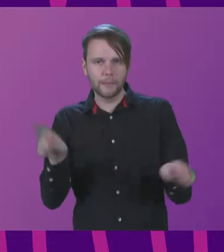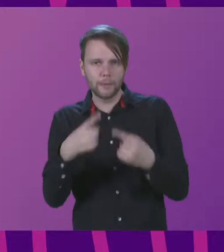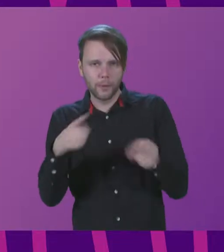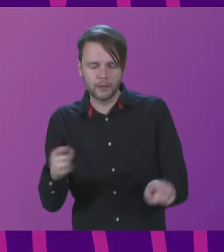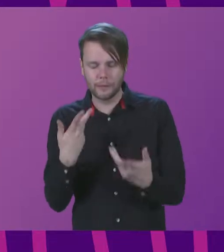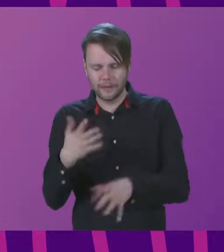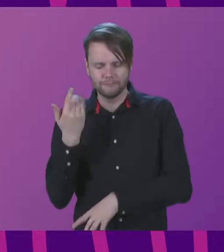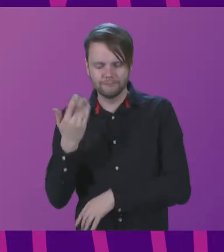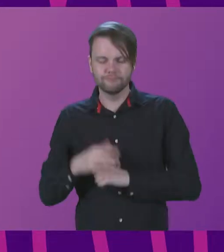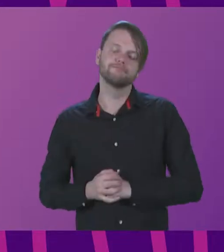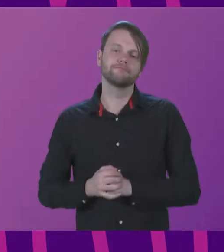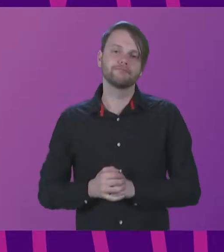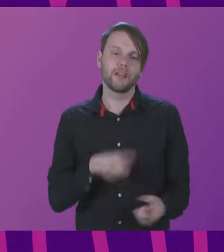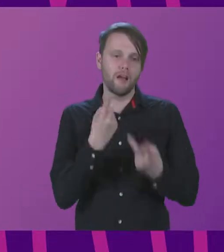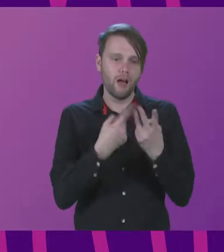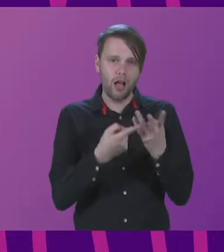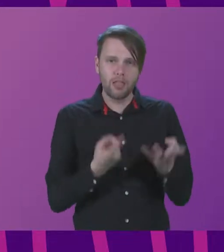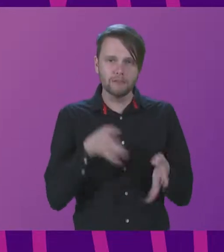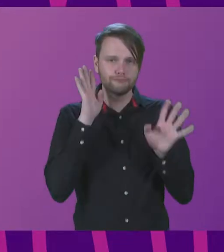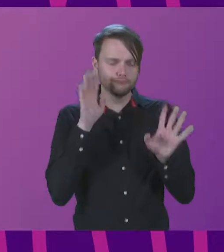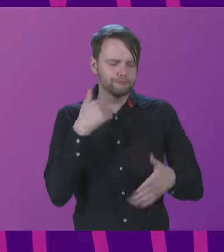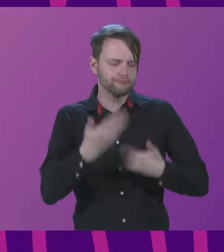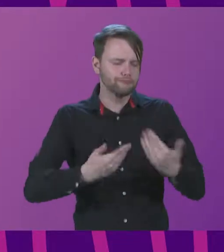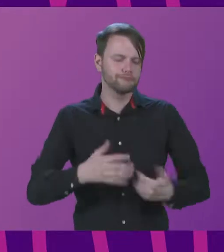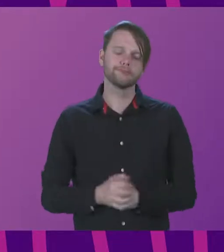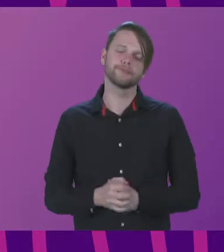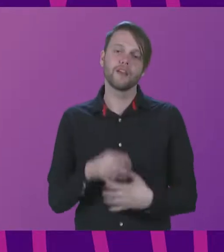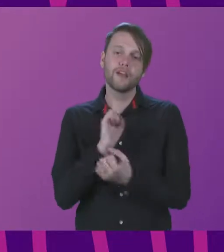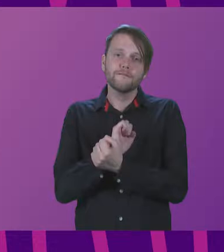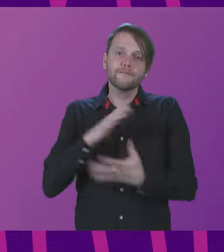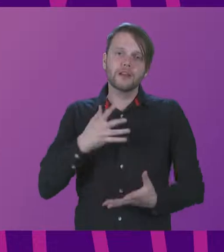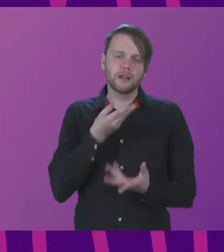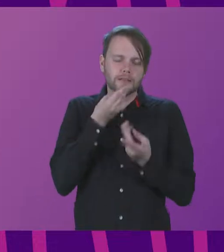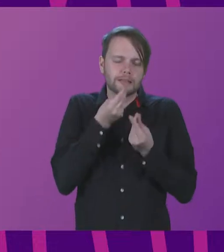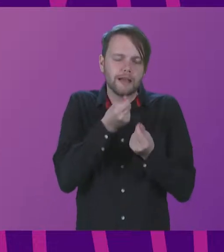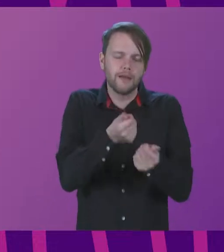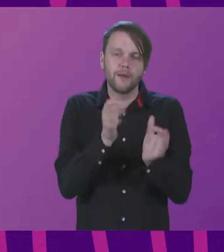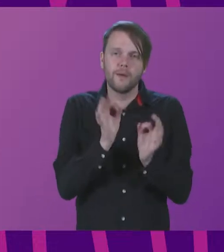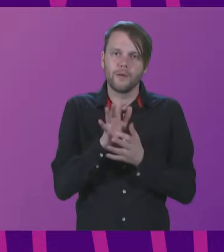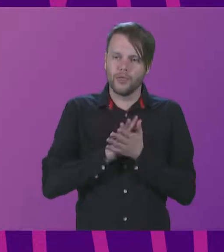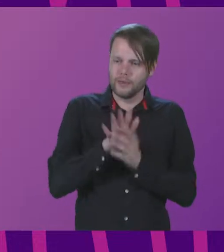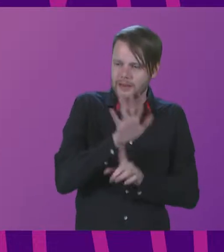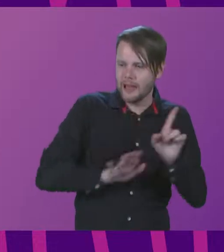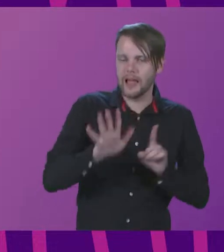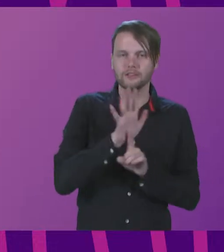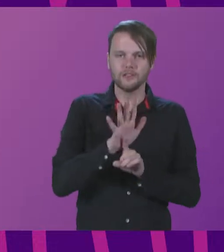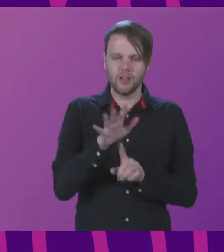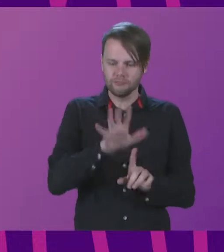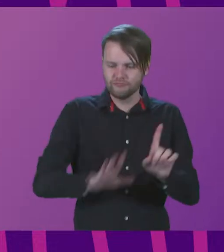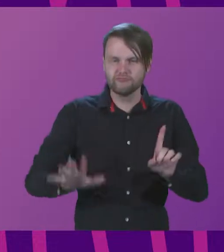virtuosity of Bascade from Soweto. Freedom has a taste and savour in our national and regional dishes.